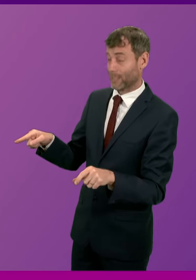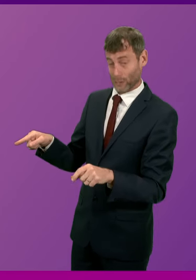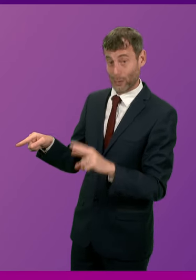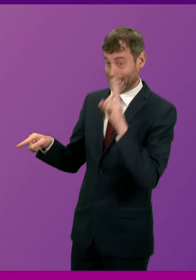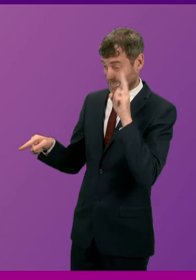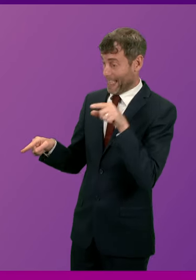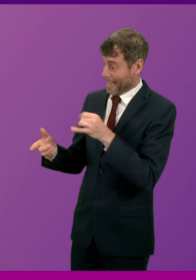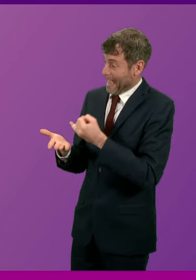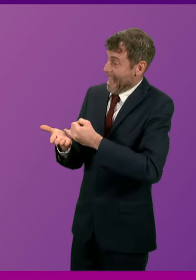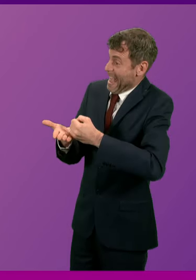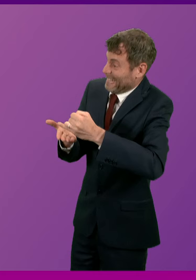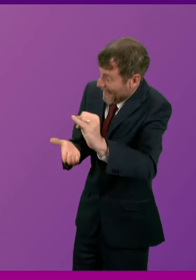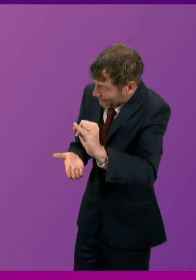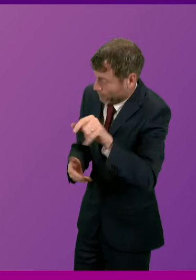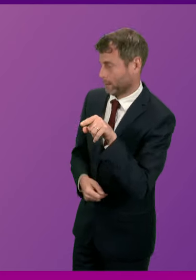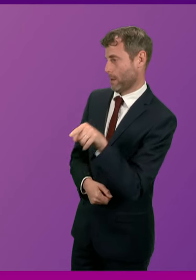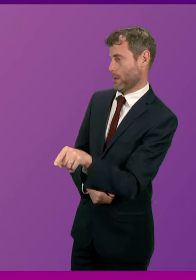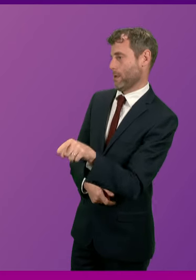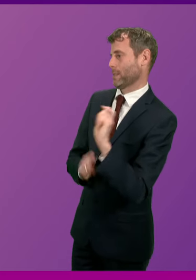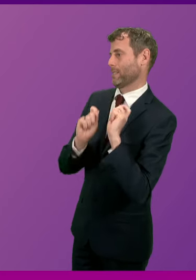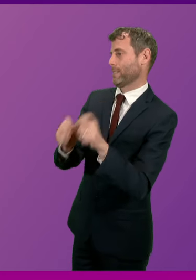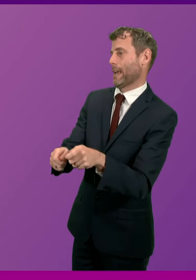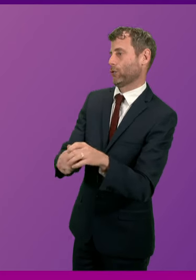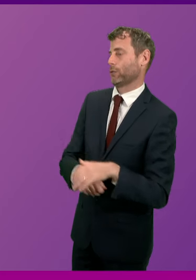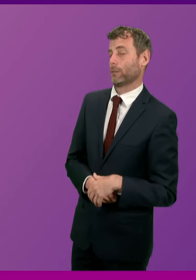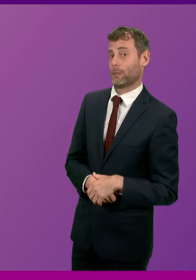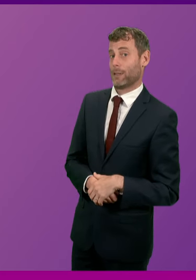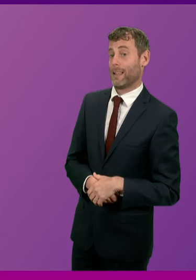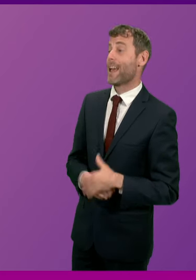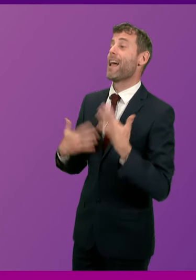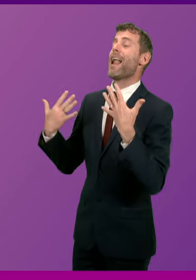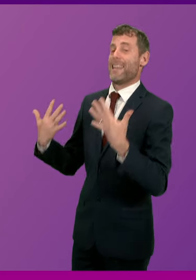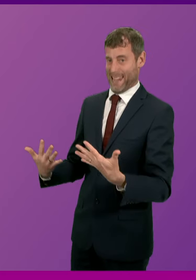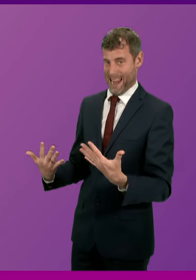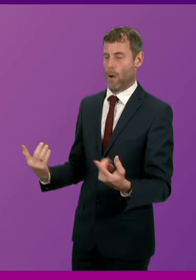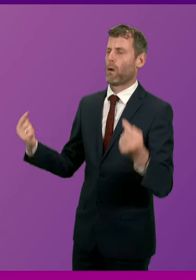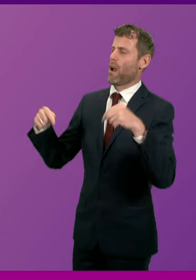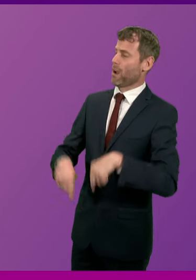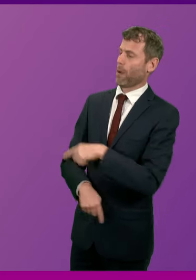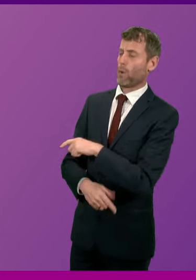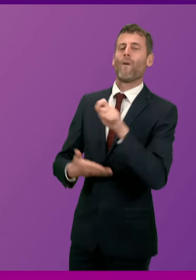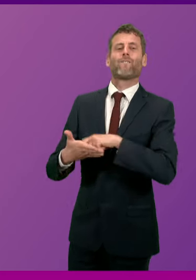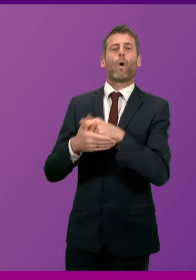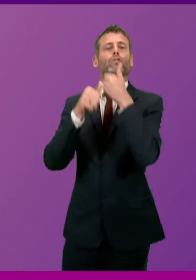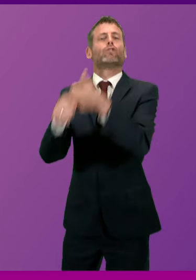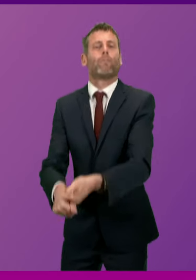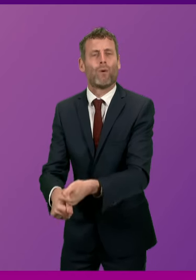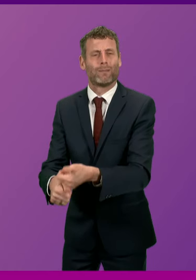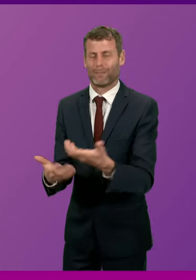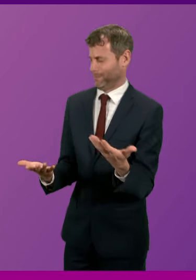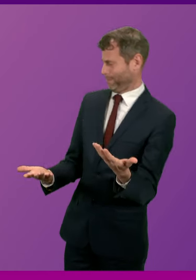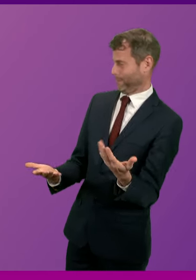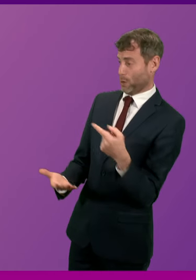whatsoever to come here, has no credibility whatsoever to come here and suggest that